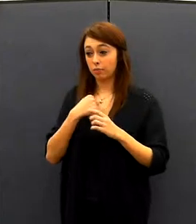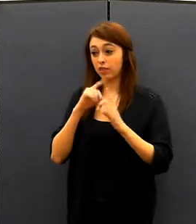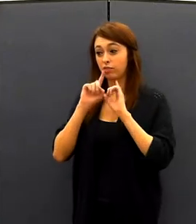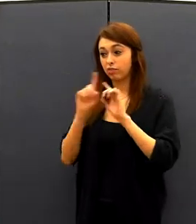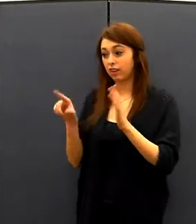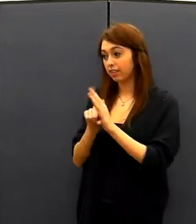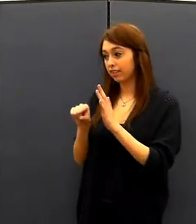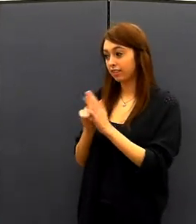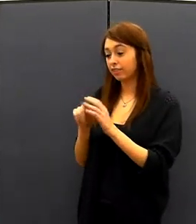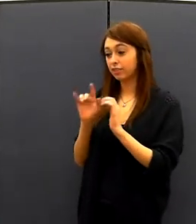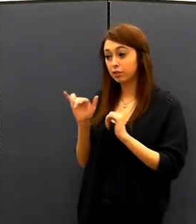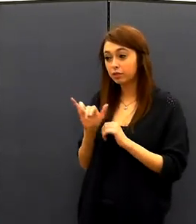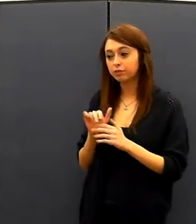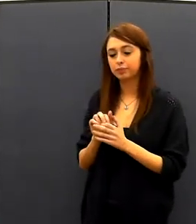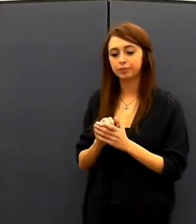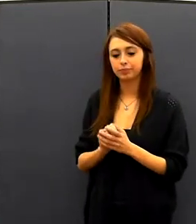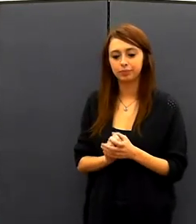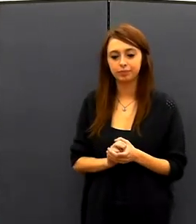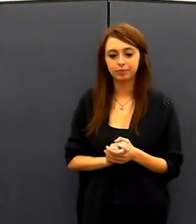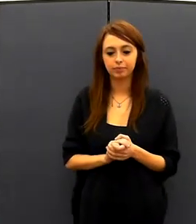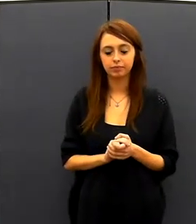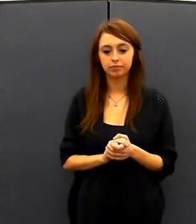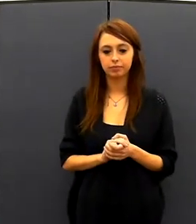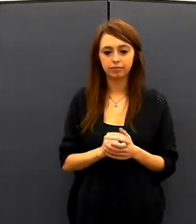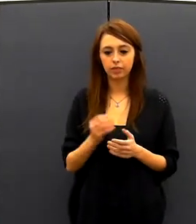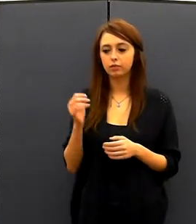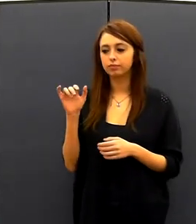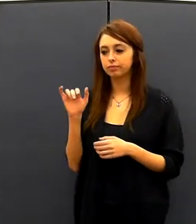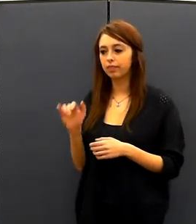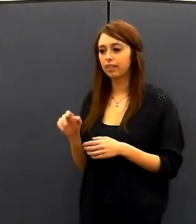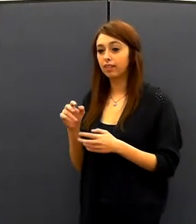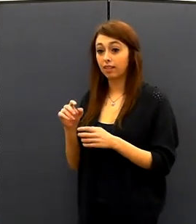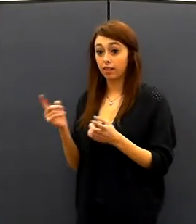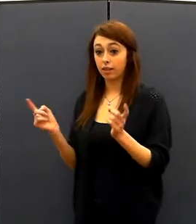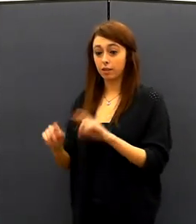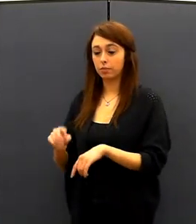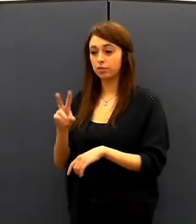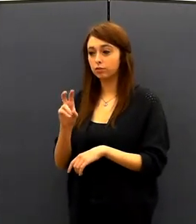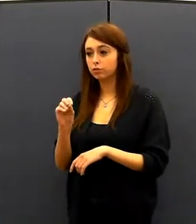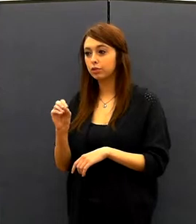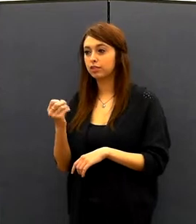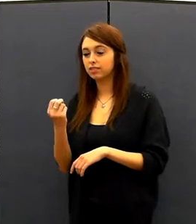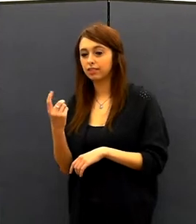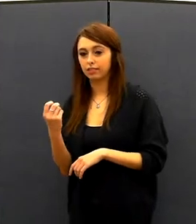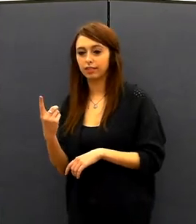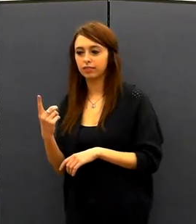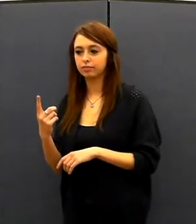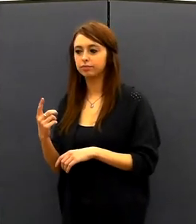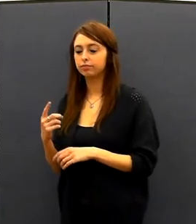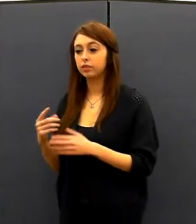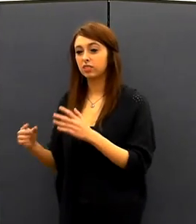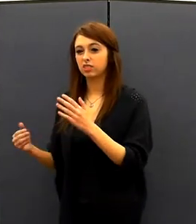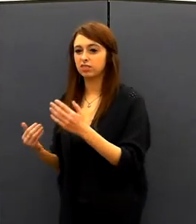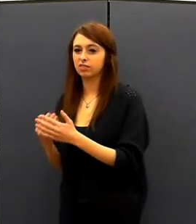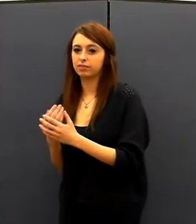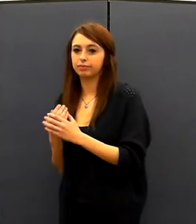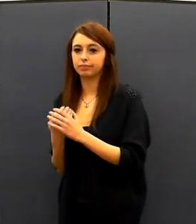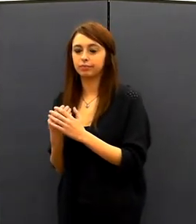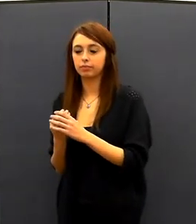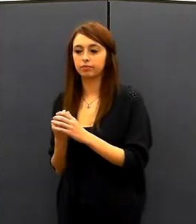So this is 2011 going into 2012 and I stopped being an SLU tutor but I had